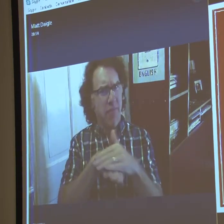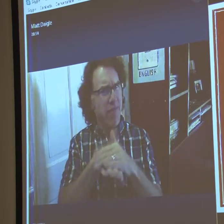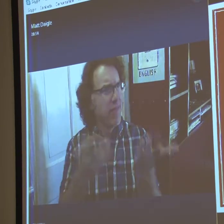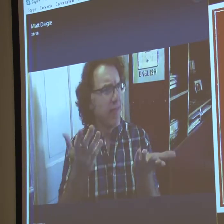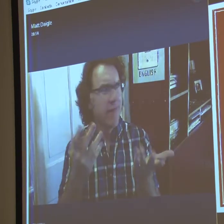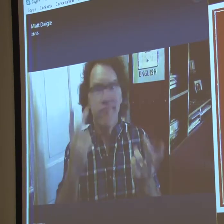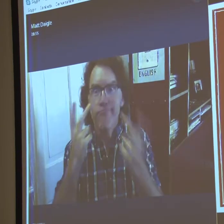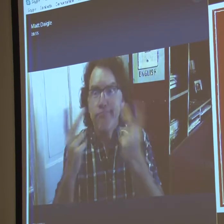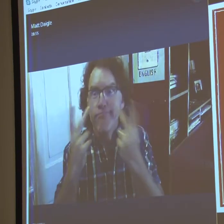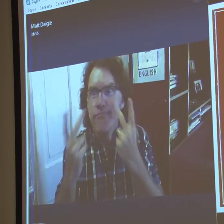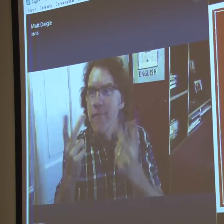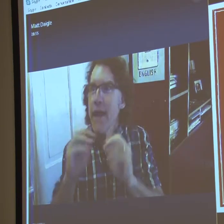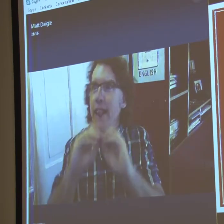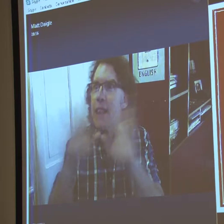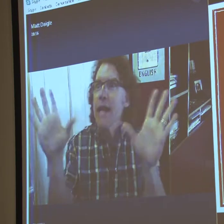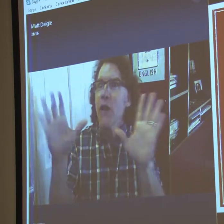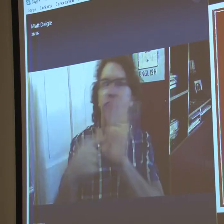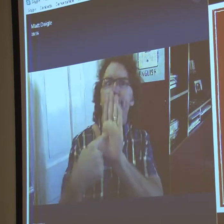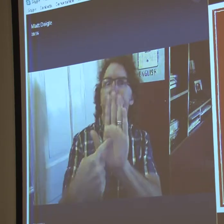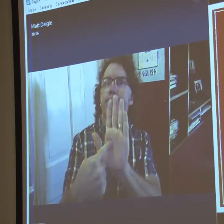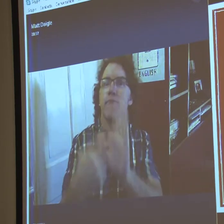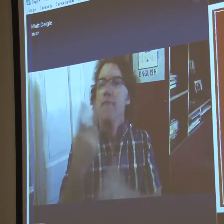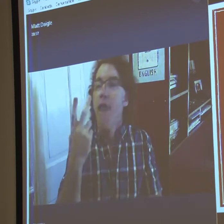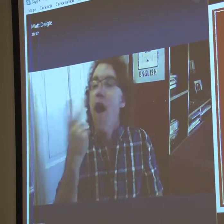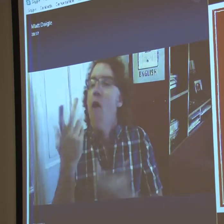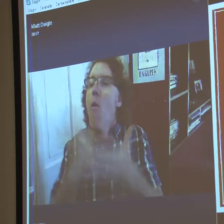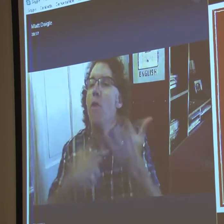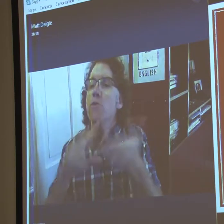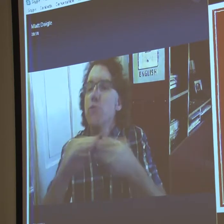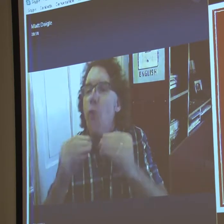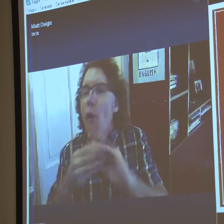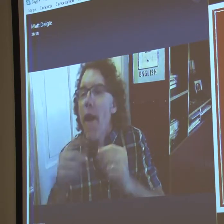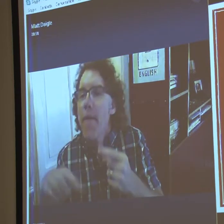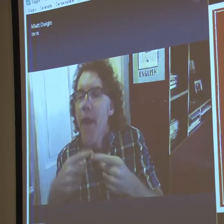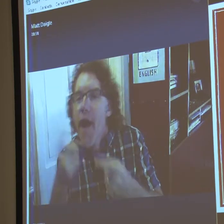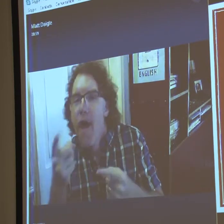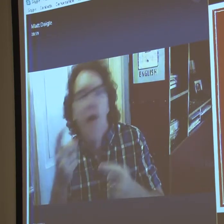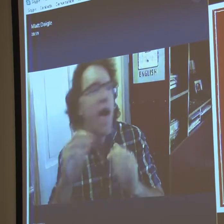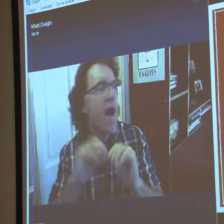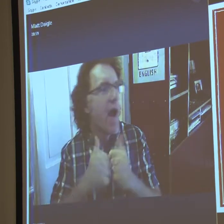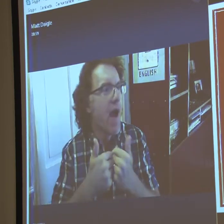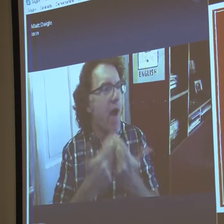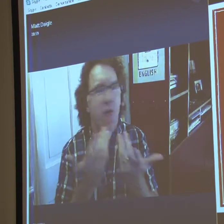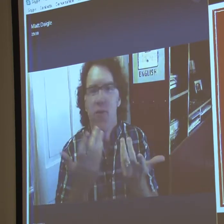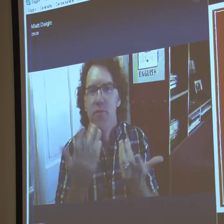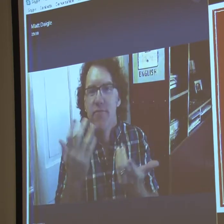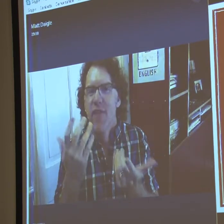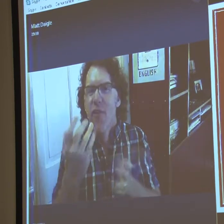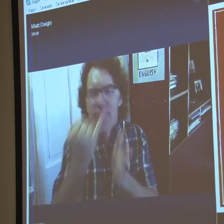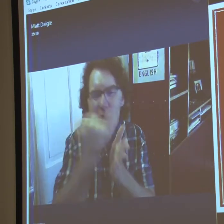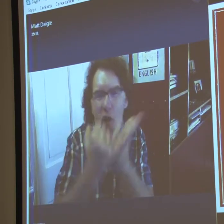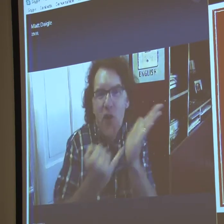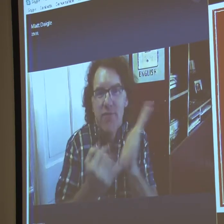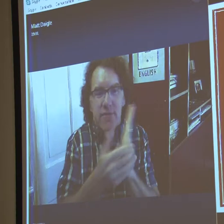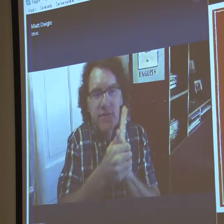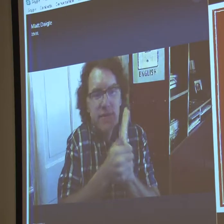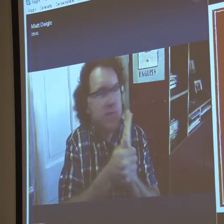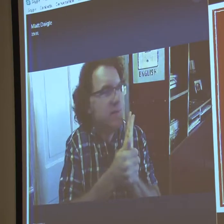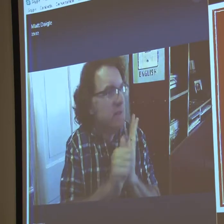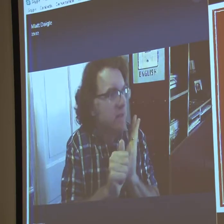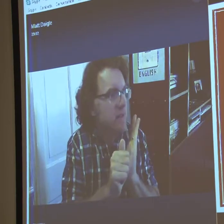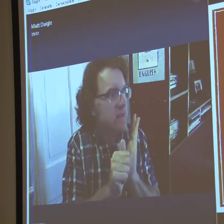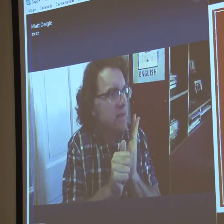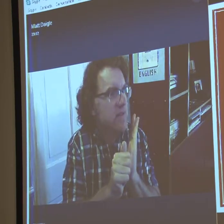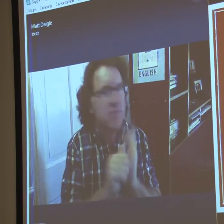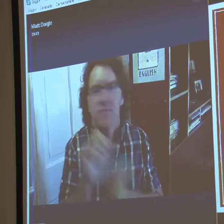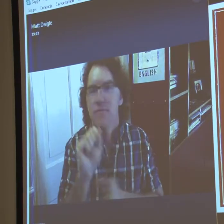Now, art is very accessible to a deaf person. very visual. So there's stories that are told